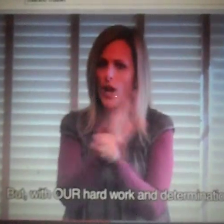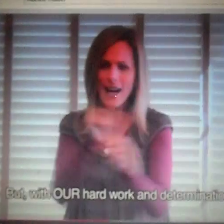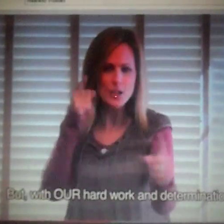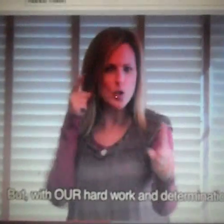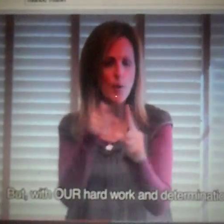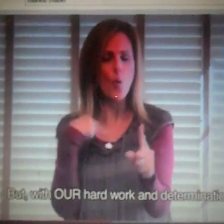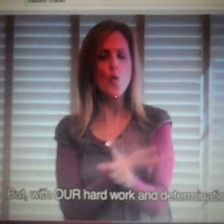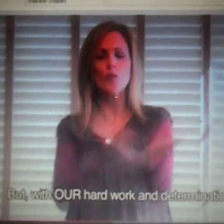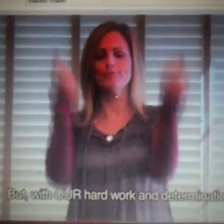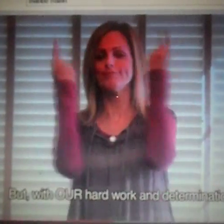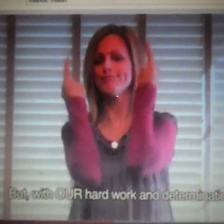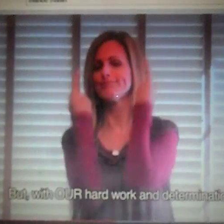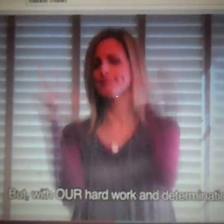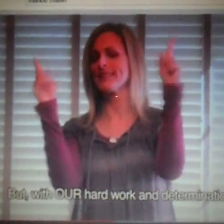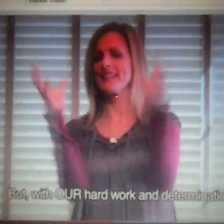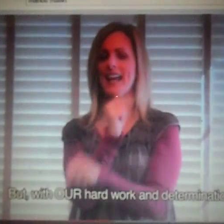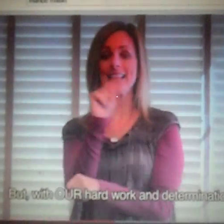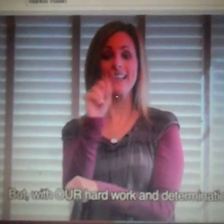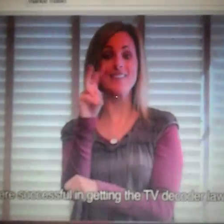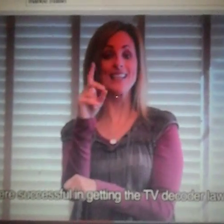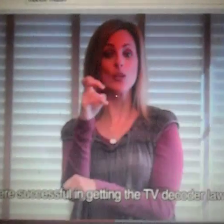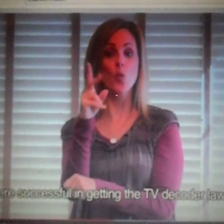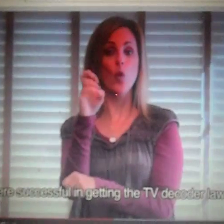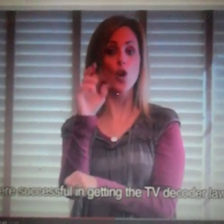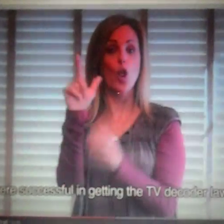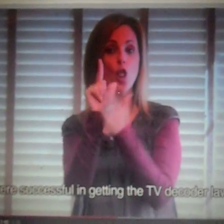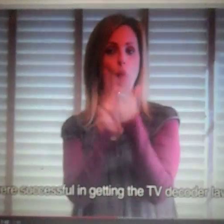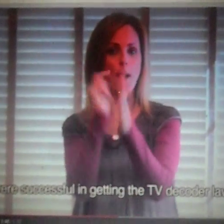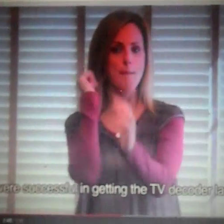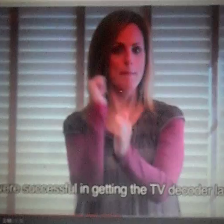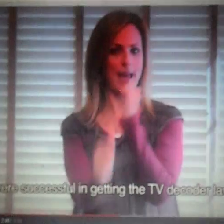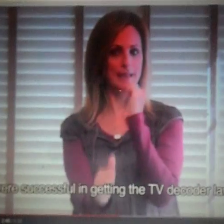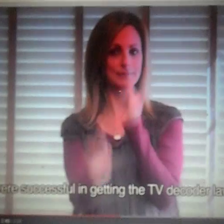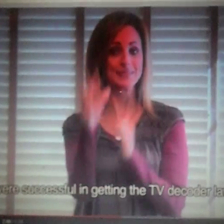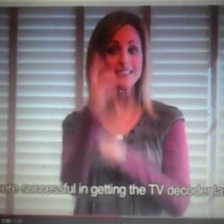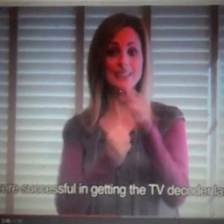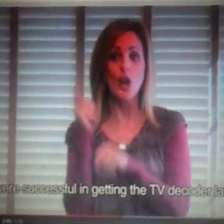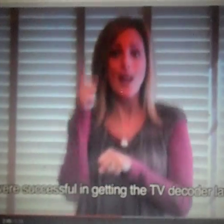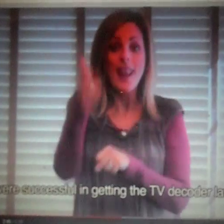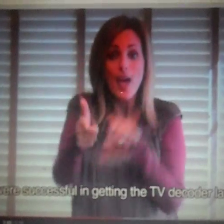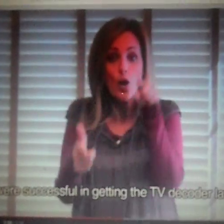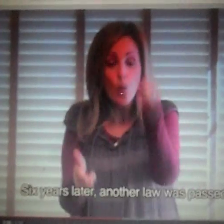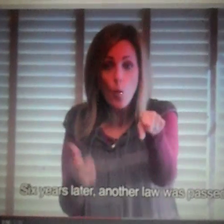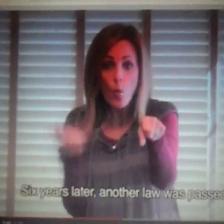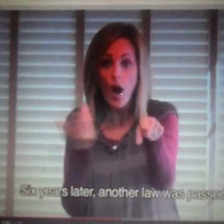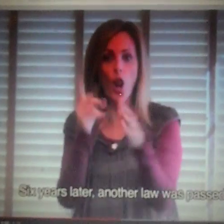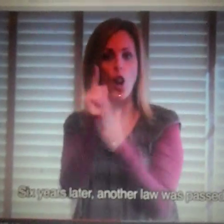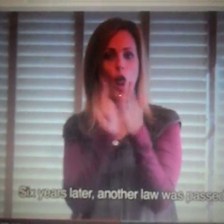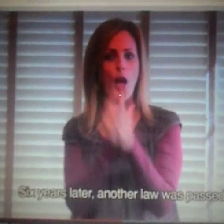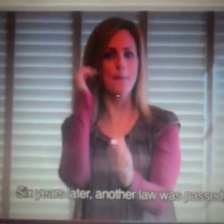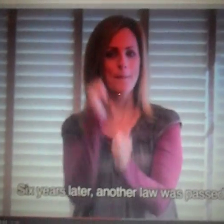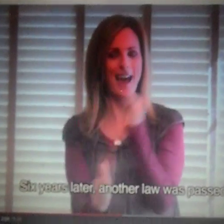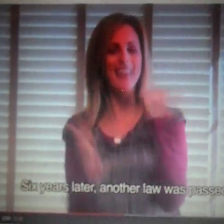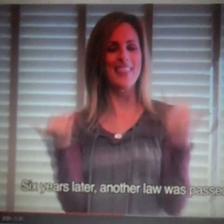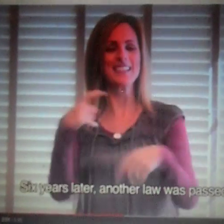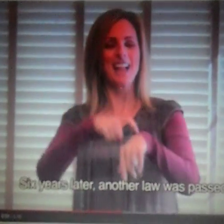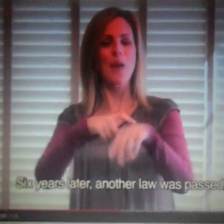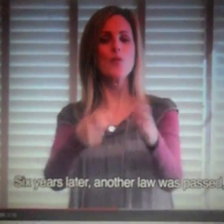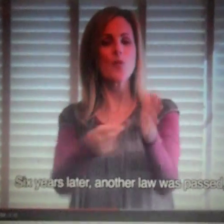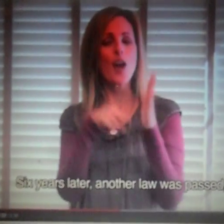with our hard work and determination, we were successful in getting TV decoder law passed and, six years later, another law was